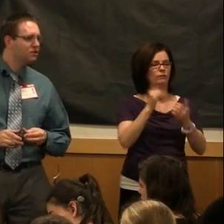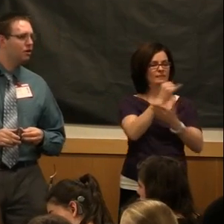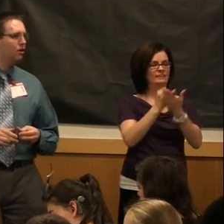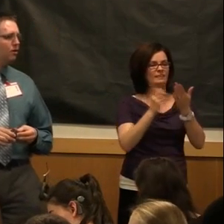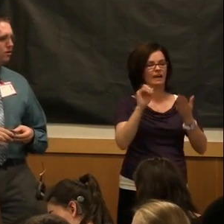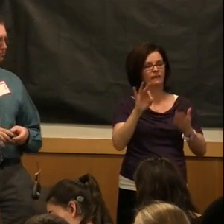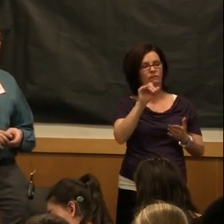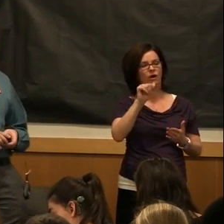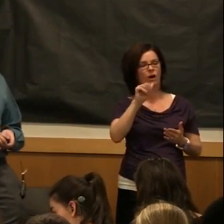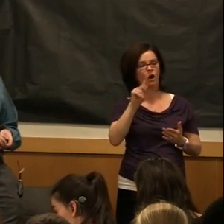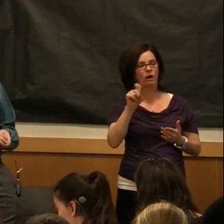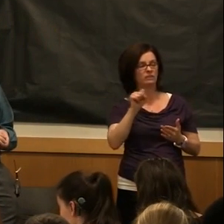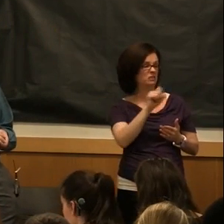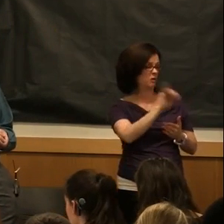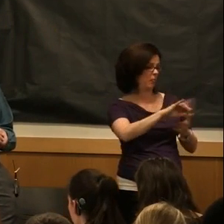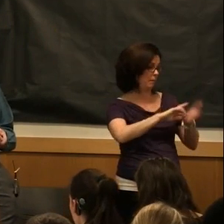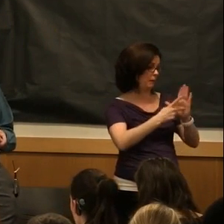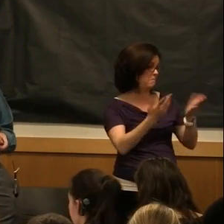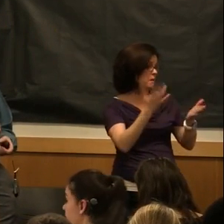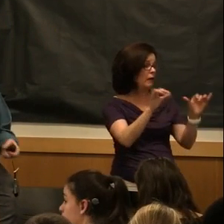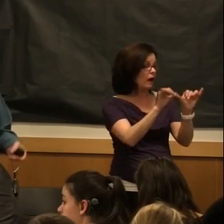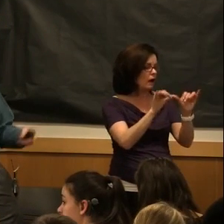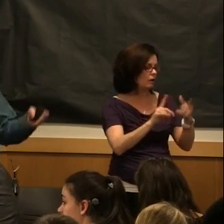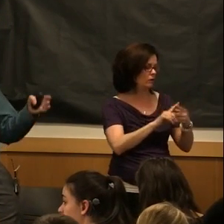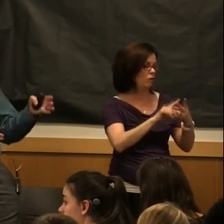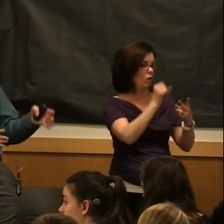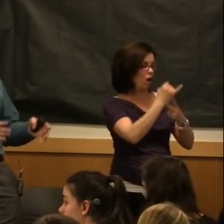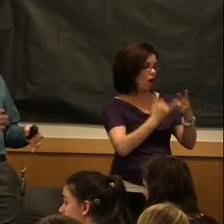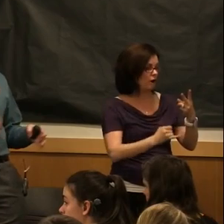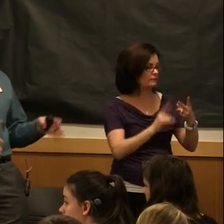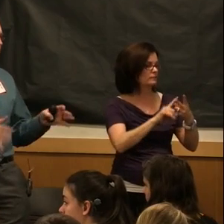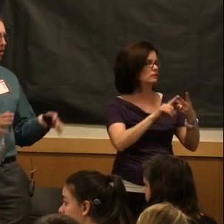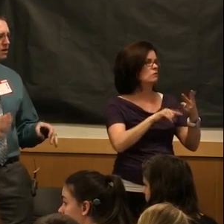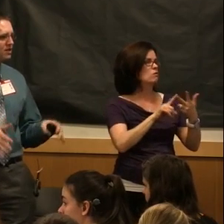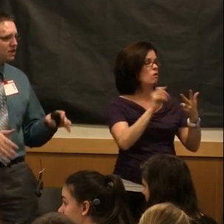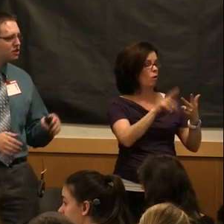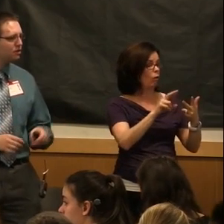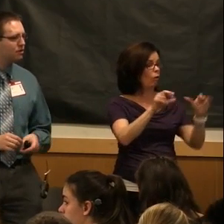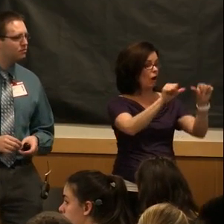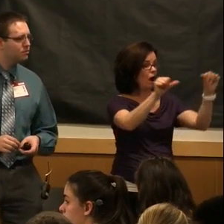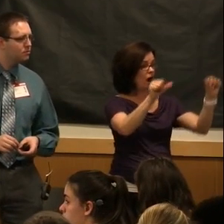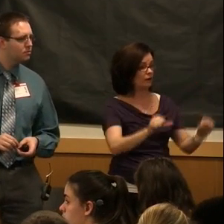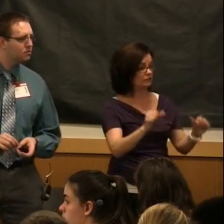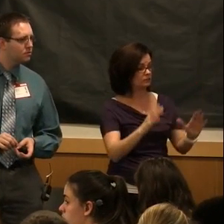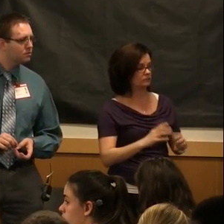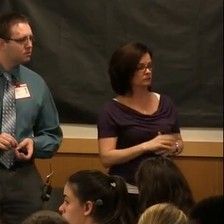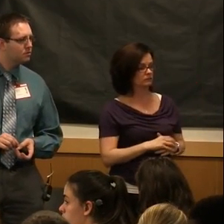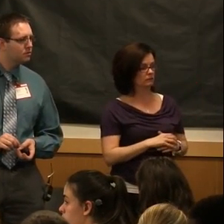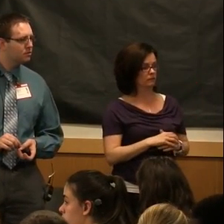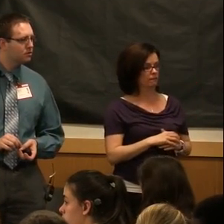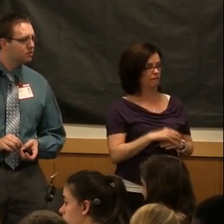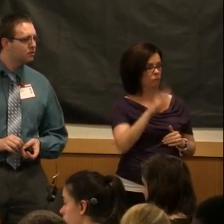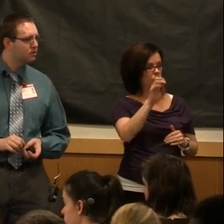Okay. So probably engineering or art or architecture. Well,